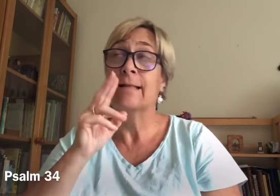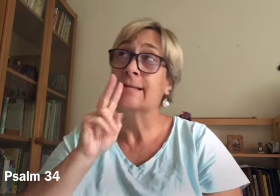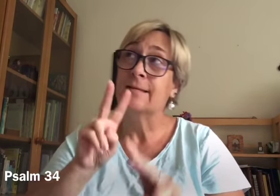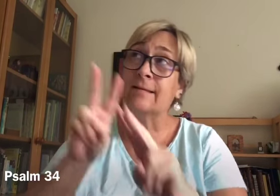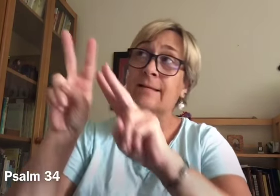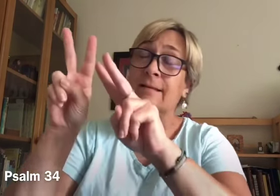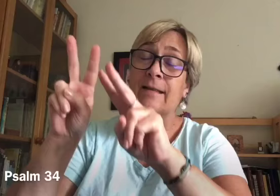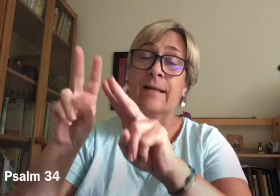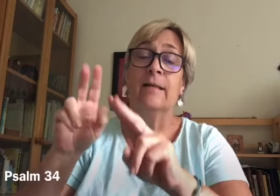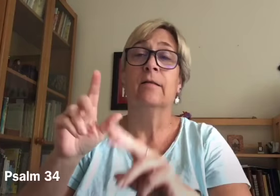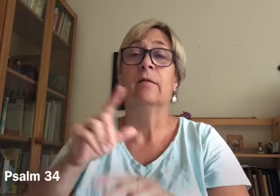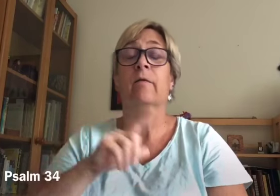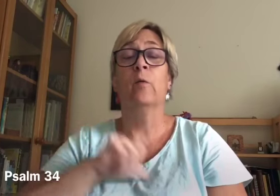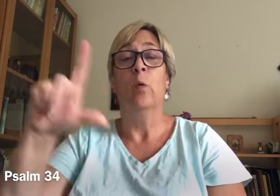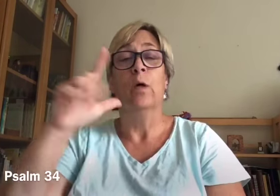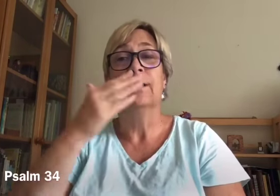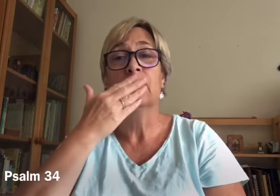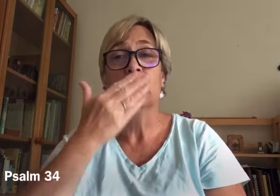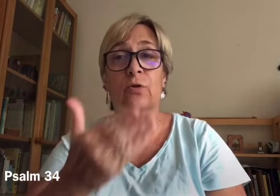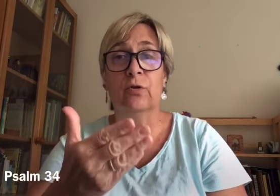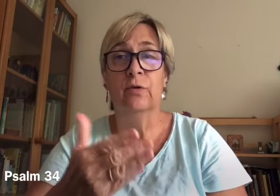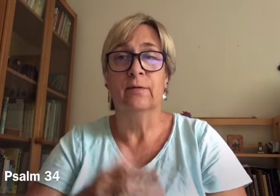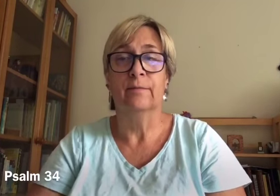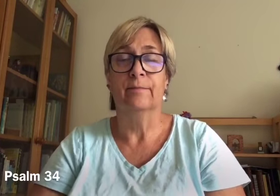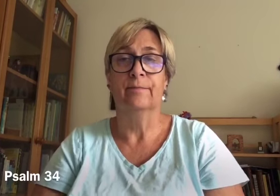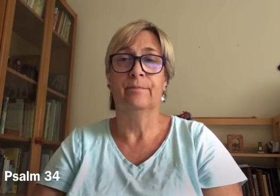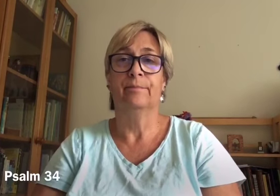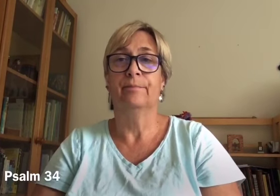Taste and see the goodness of the Lord.